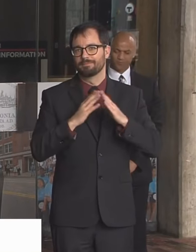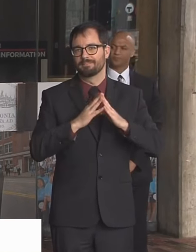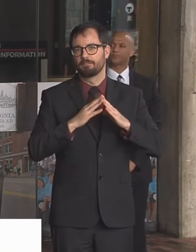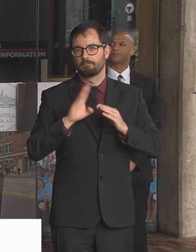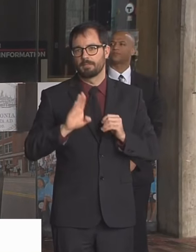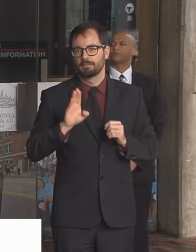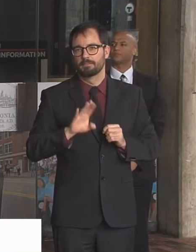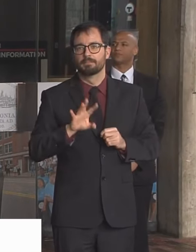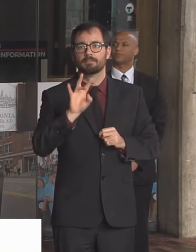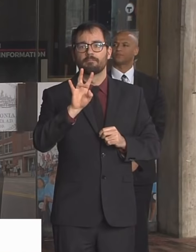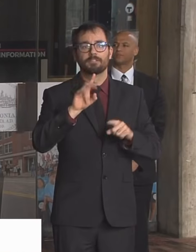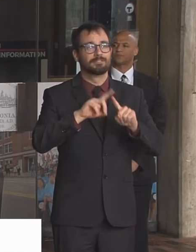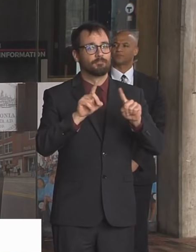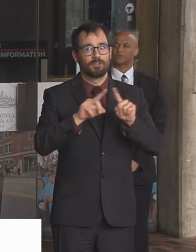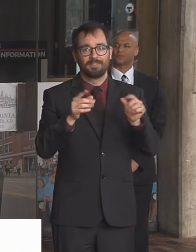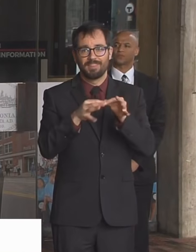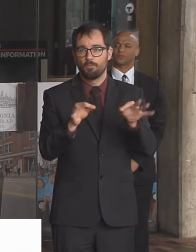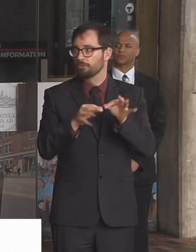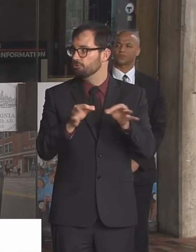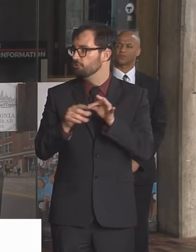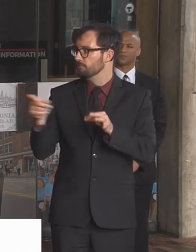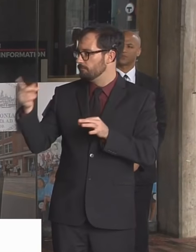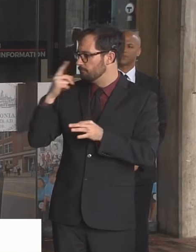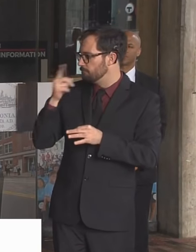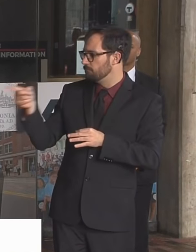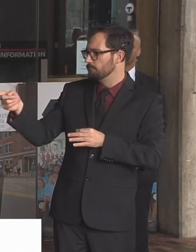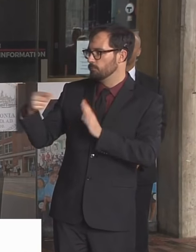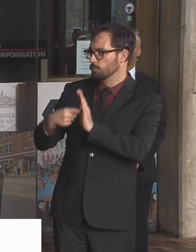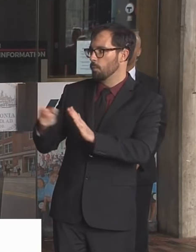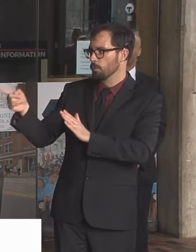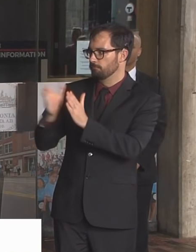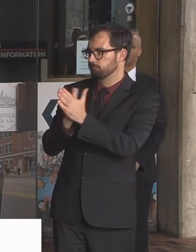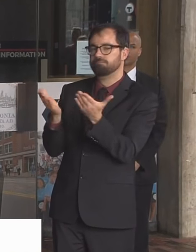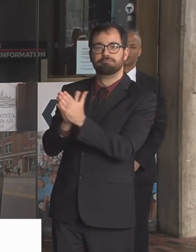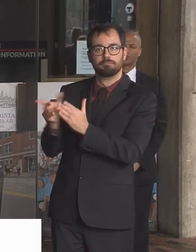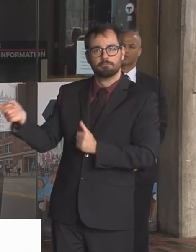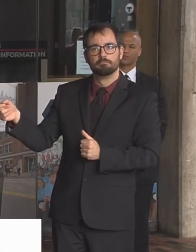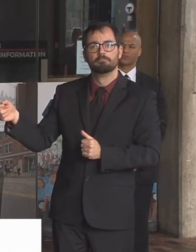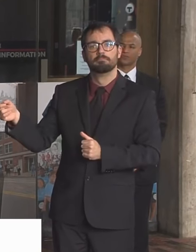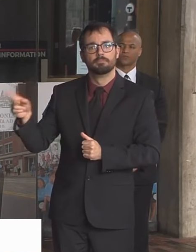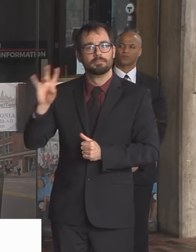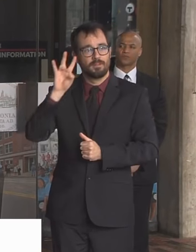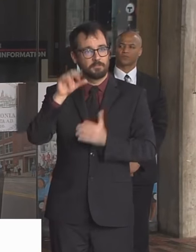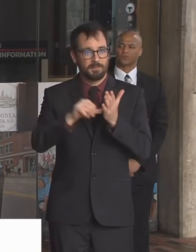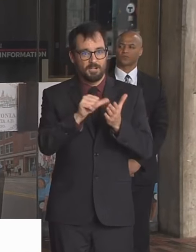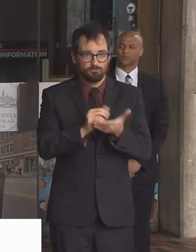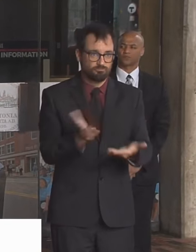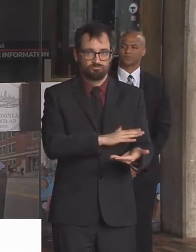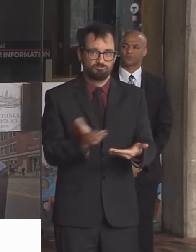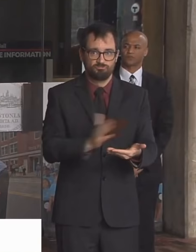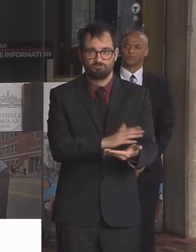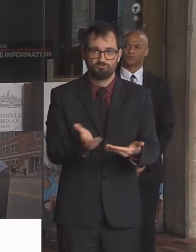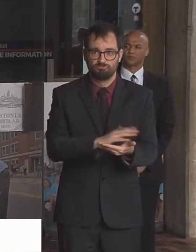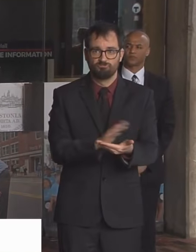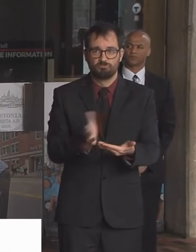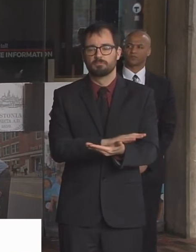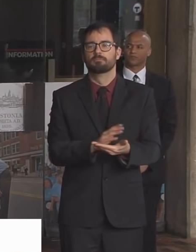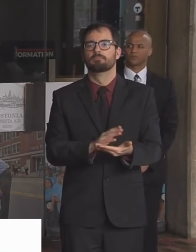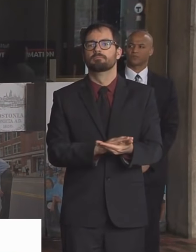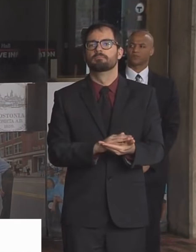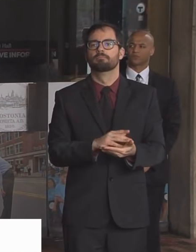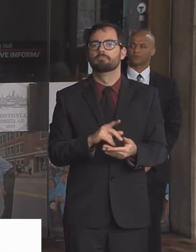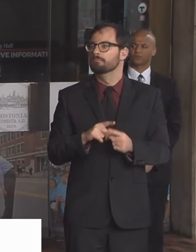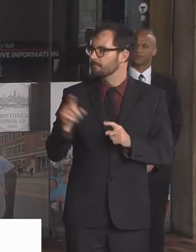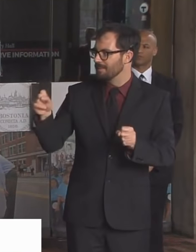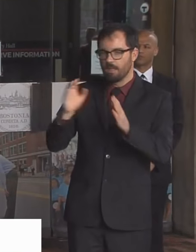this is the document it's a seven pager as you open it up you go to different information languages that are inside so we're going to